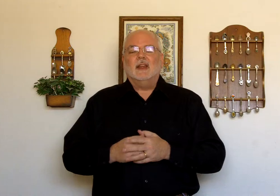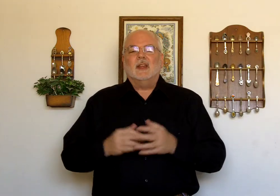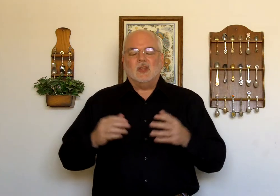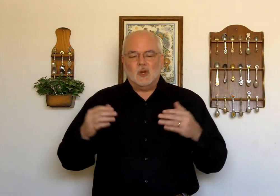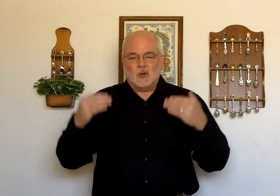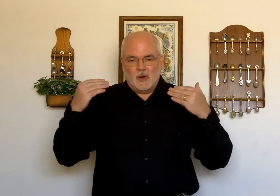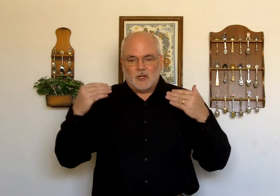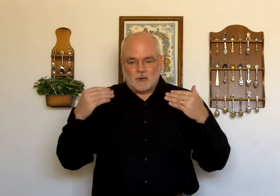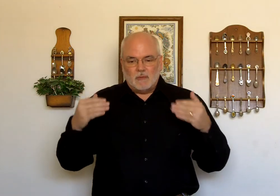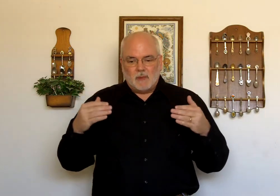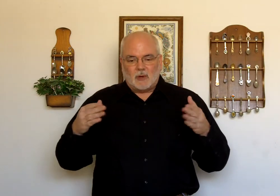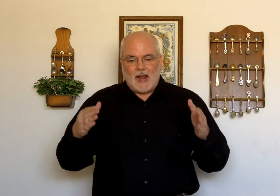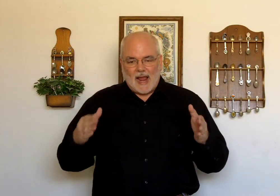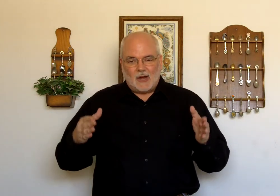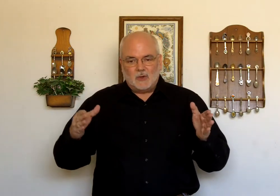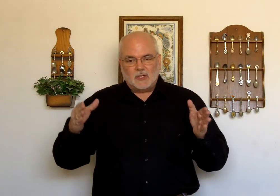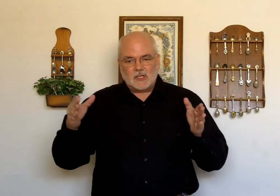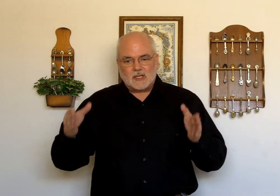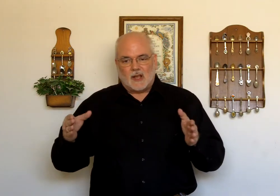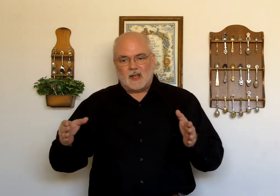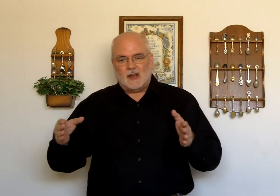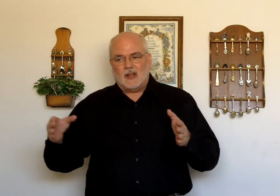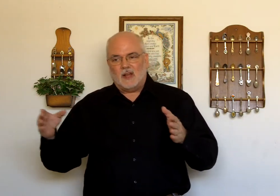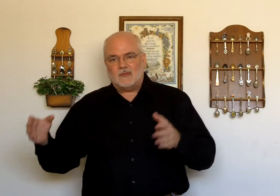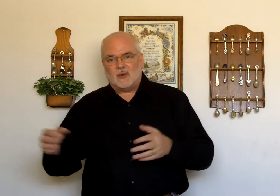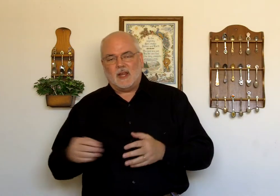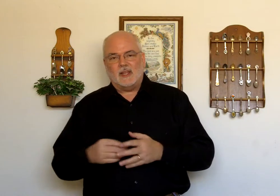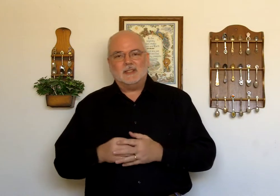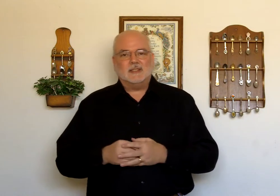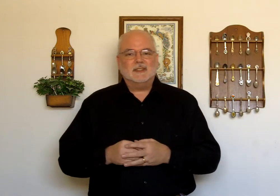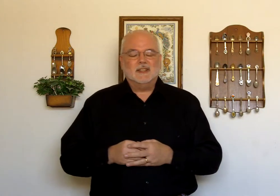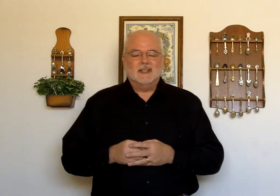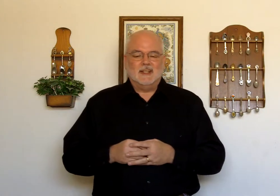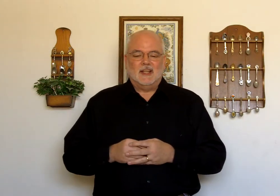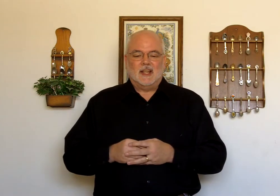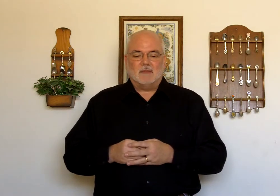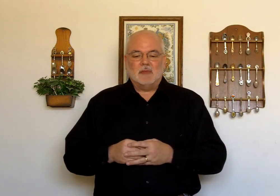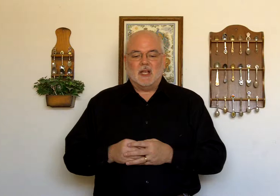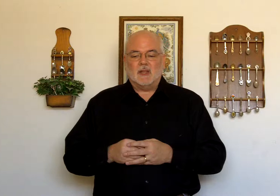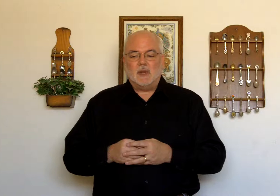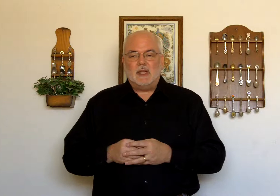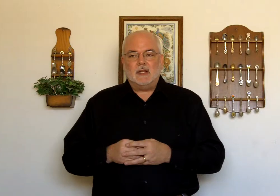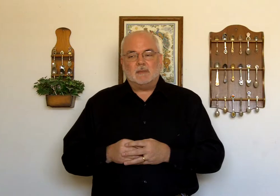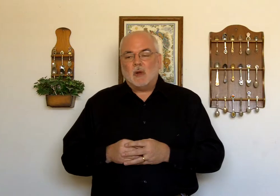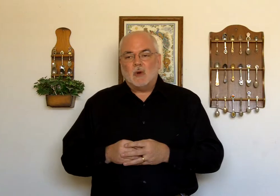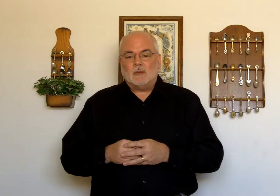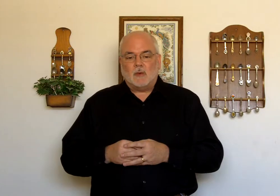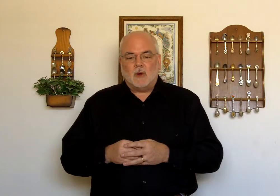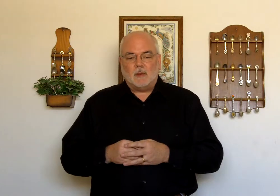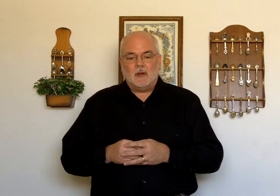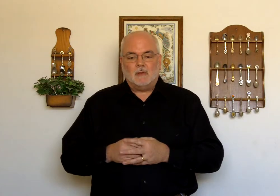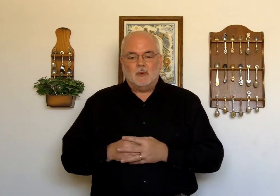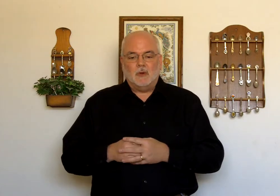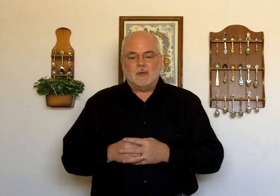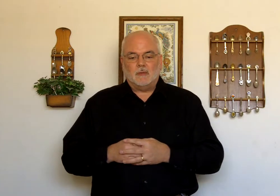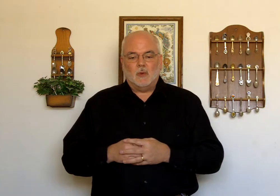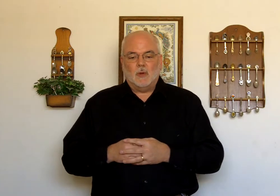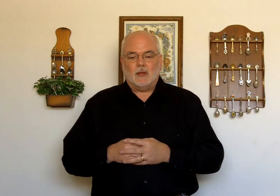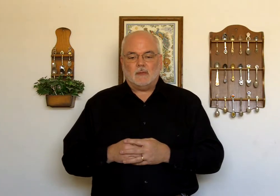you're going to remember how to sign a phrase. Because if we did this by word by word, would be, Ruth went